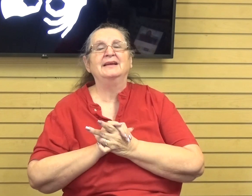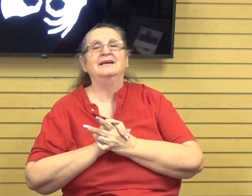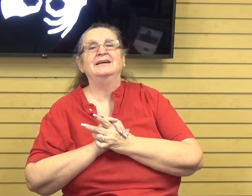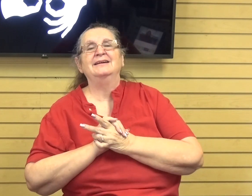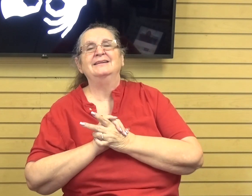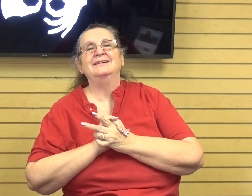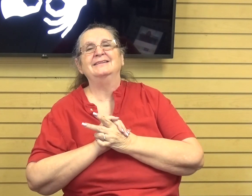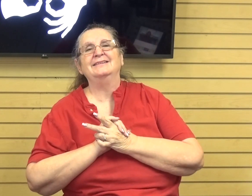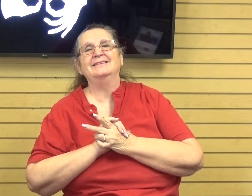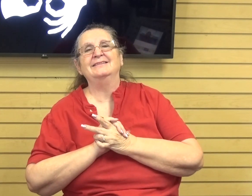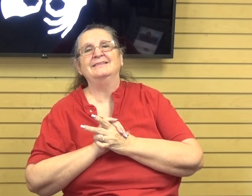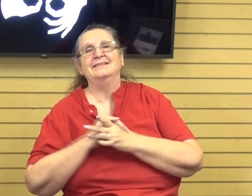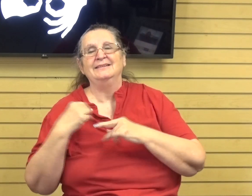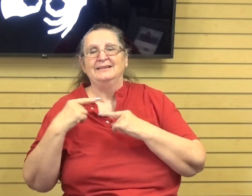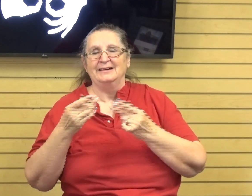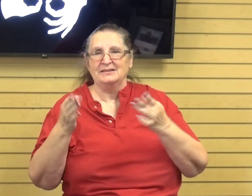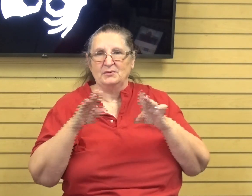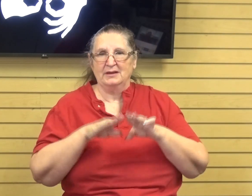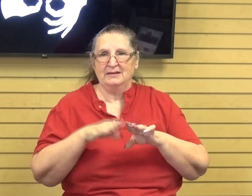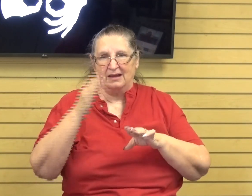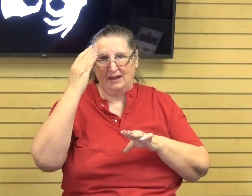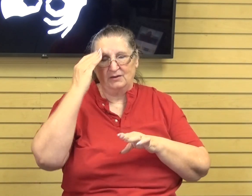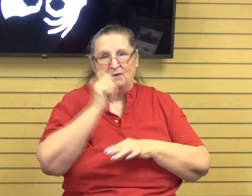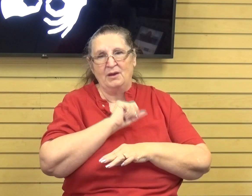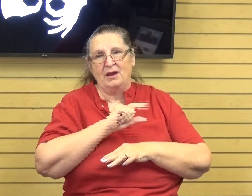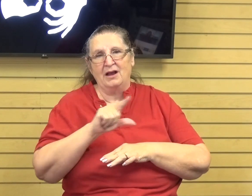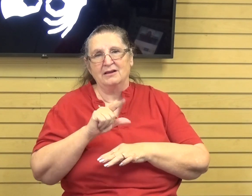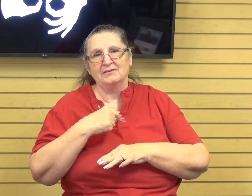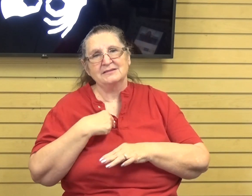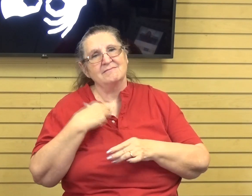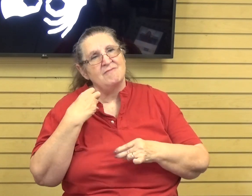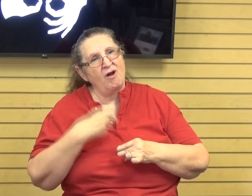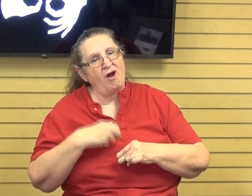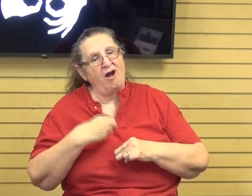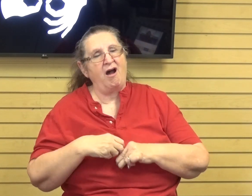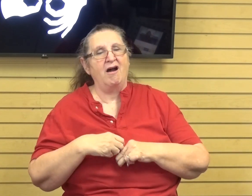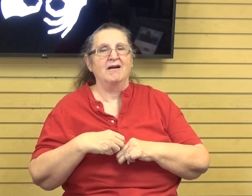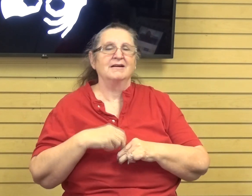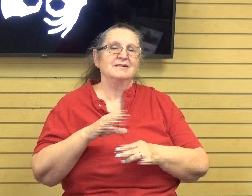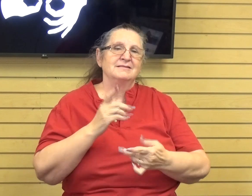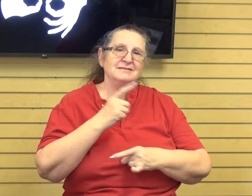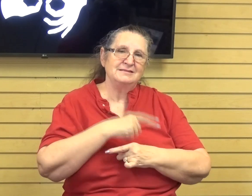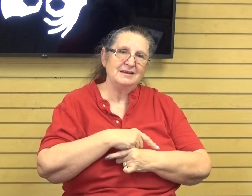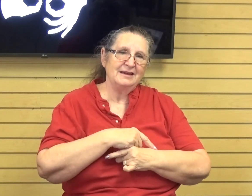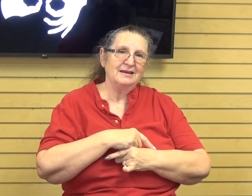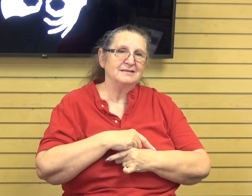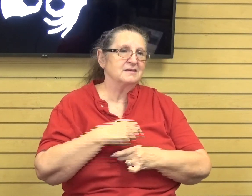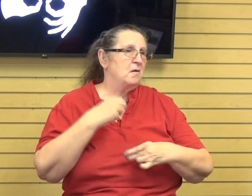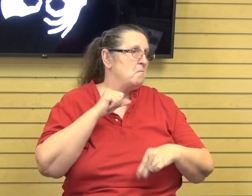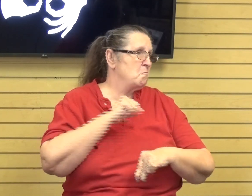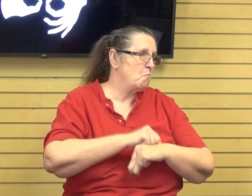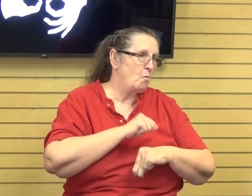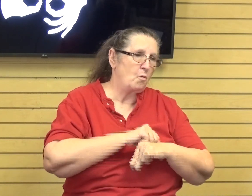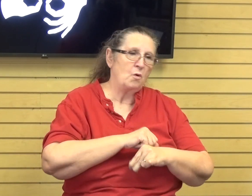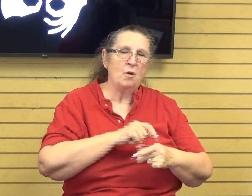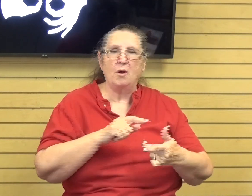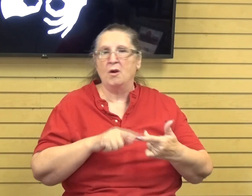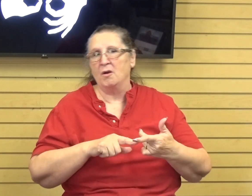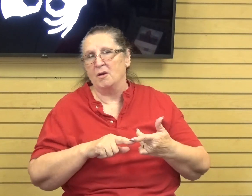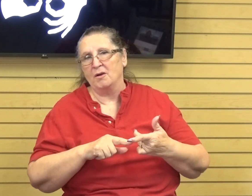So as a accountant, and I know that all of us have rough days. We have tough days, whether it be a long day at work or just a long day out in the public